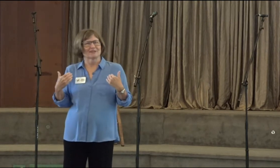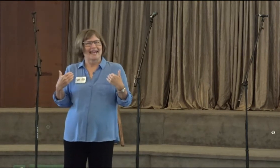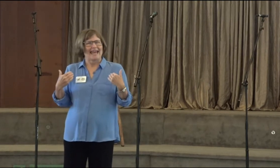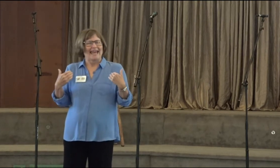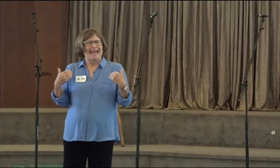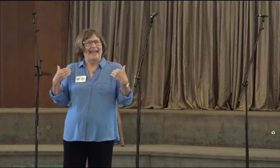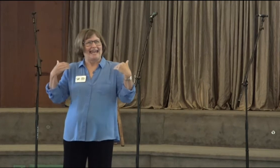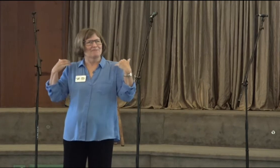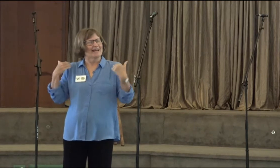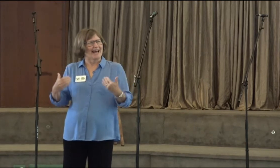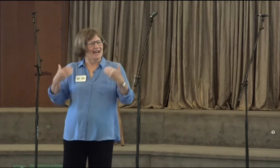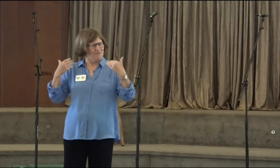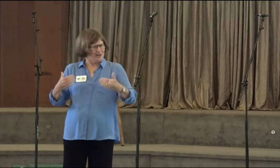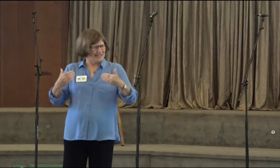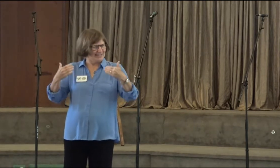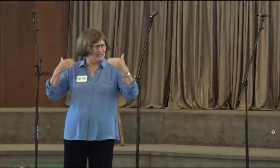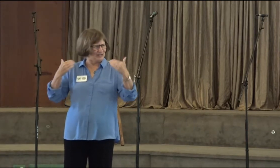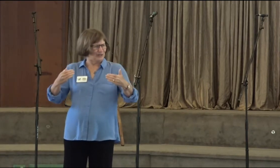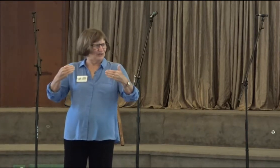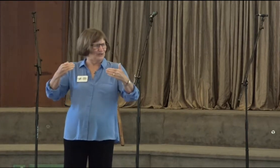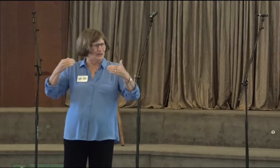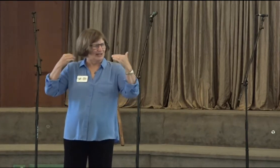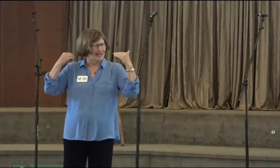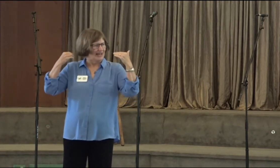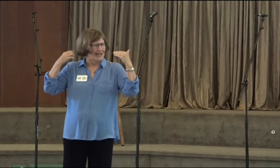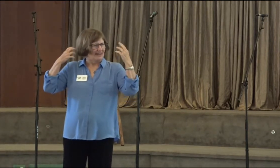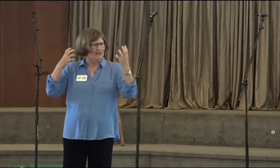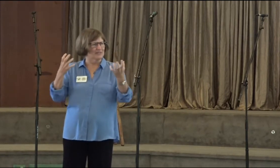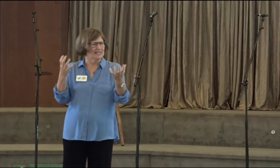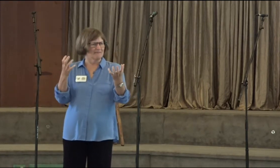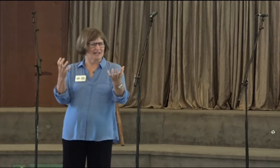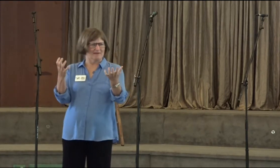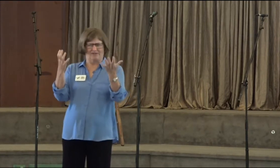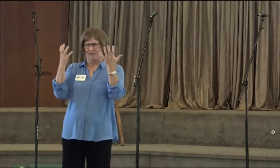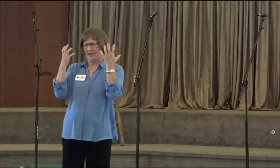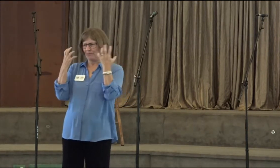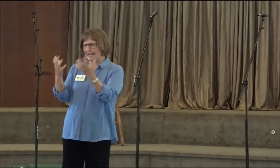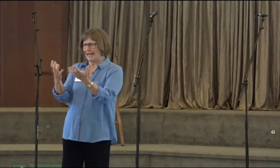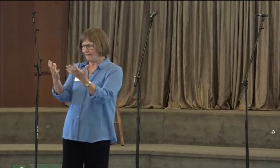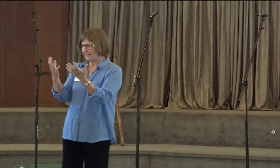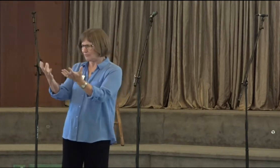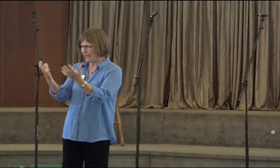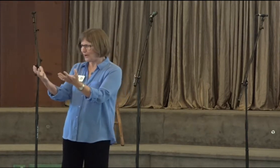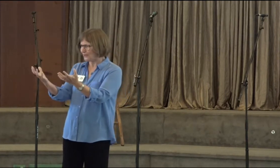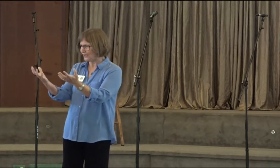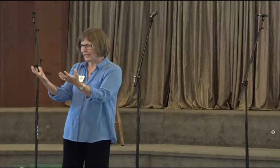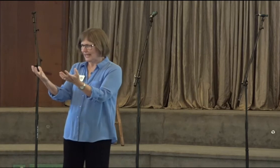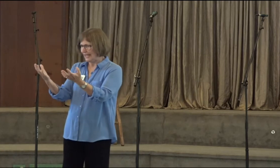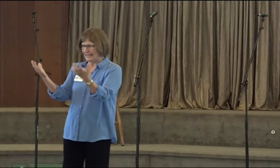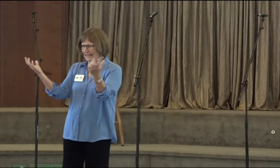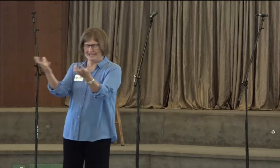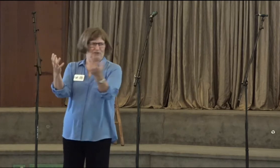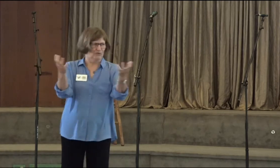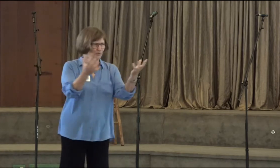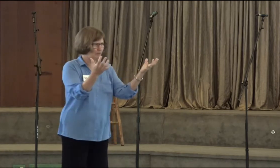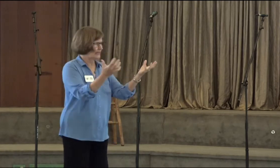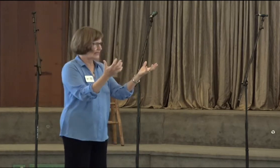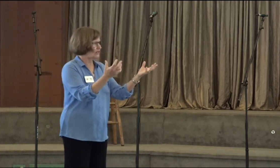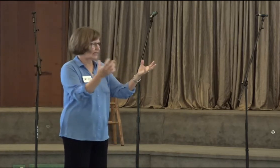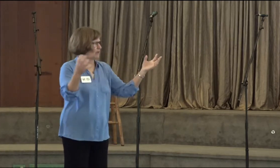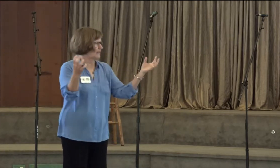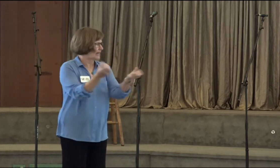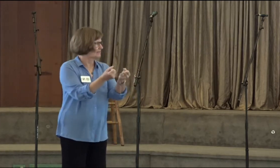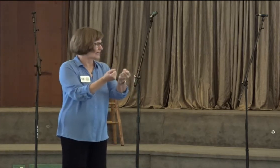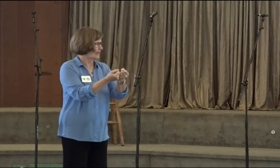long. But I wanted to, there was something about that we have this power in any group